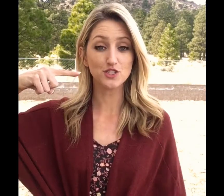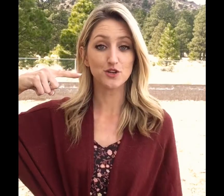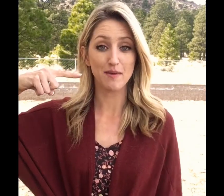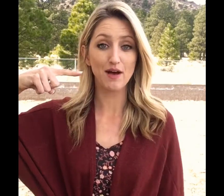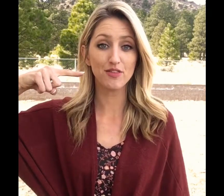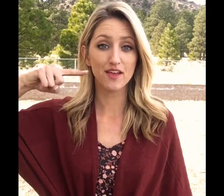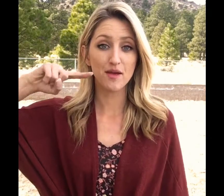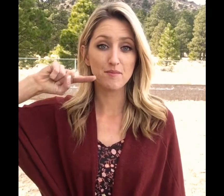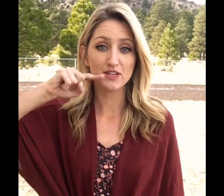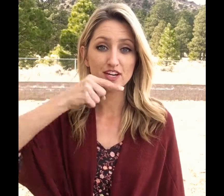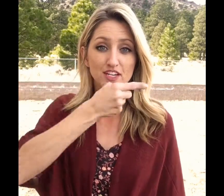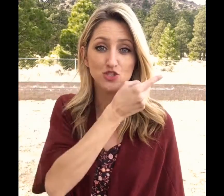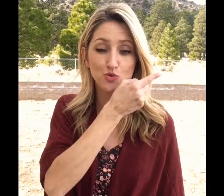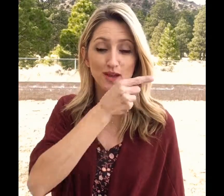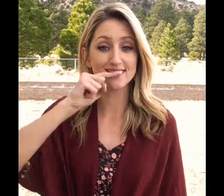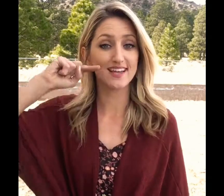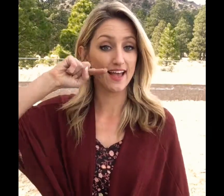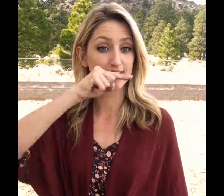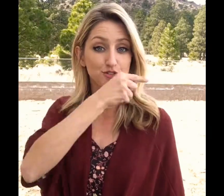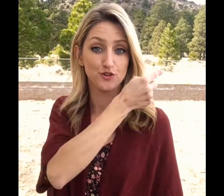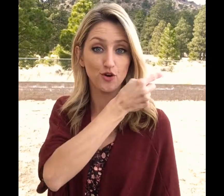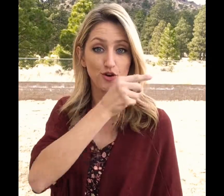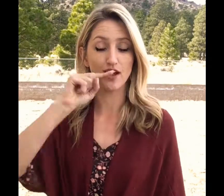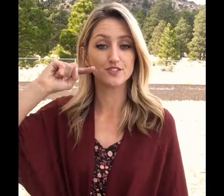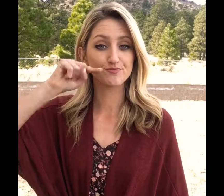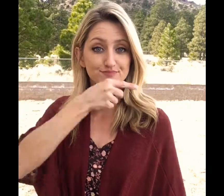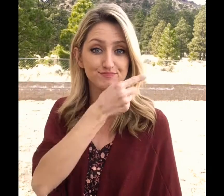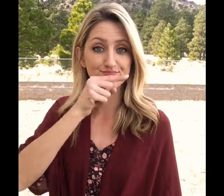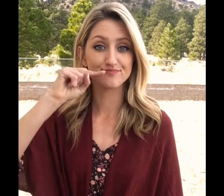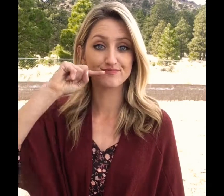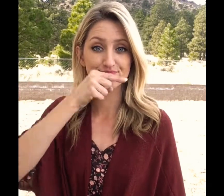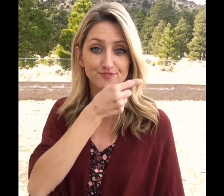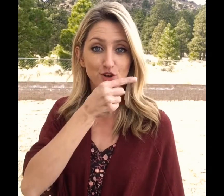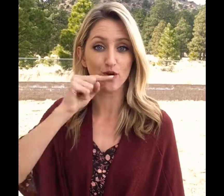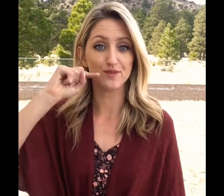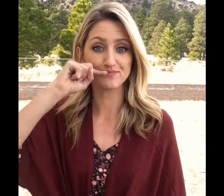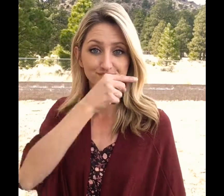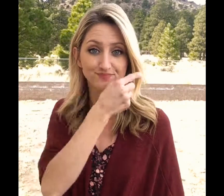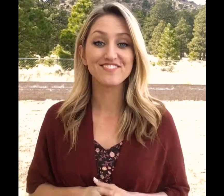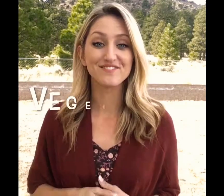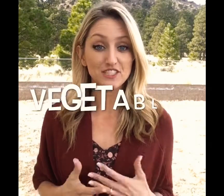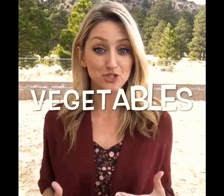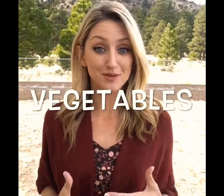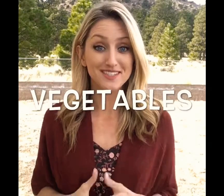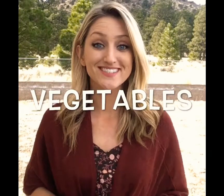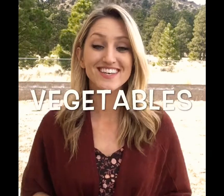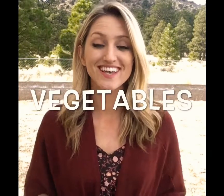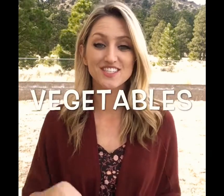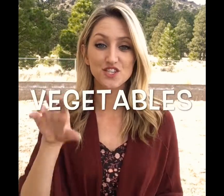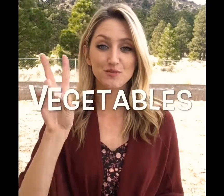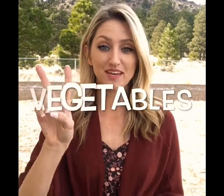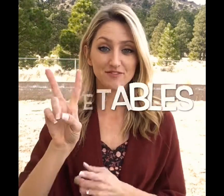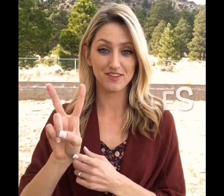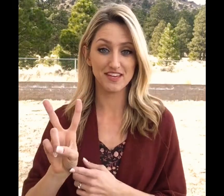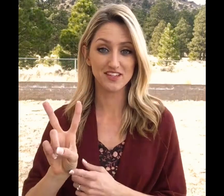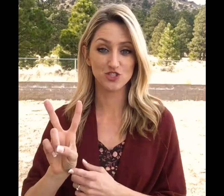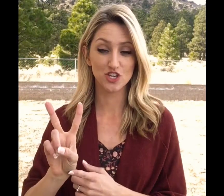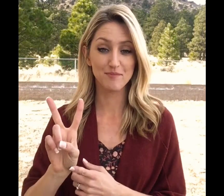your mouth but you're gonna twist as you go. Corn. Vegetables. So you make a V shape